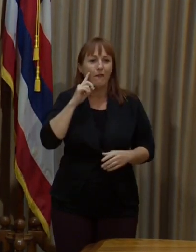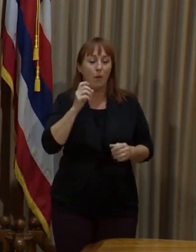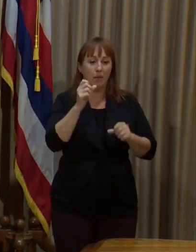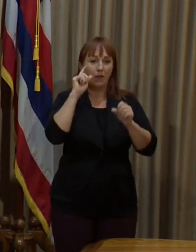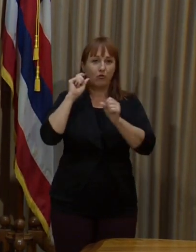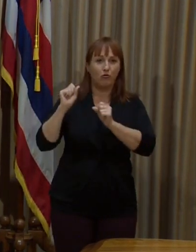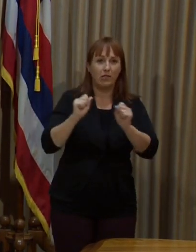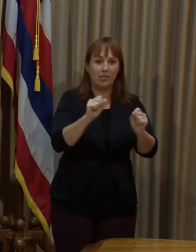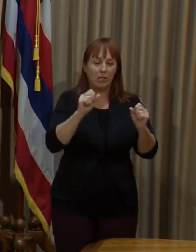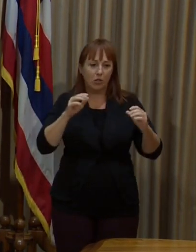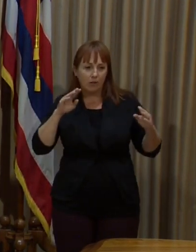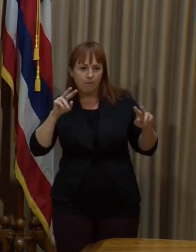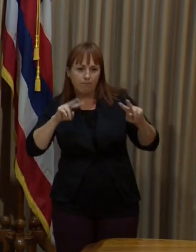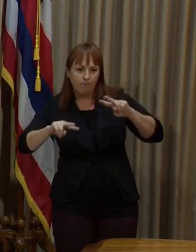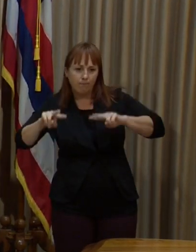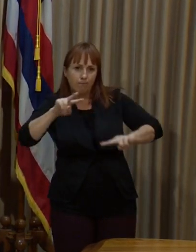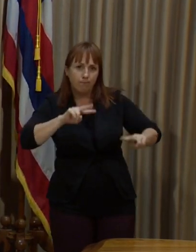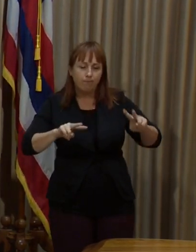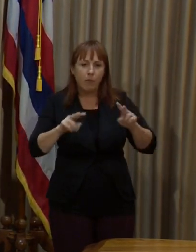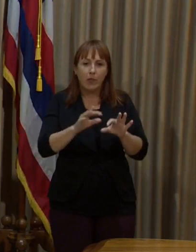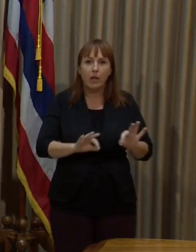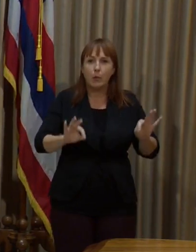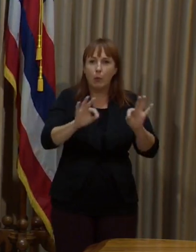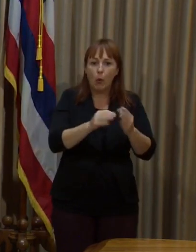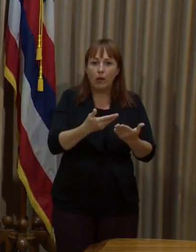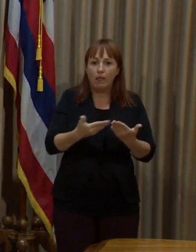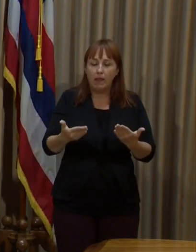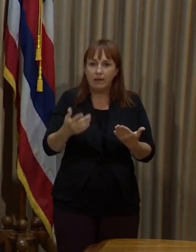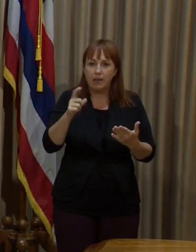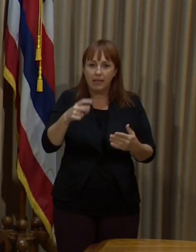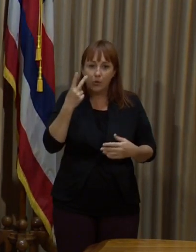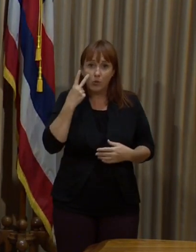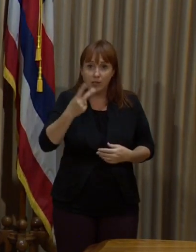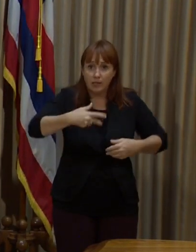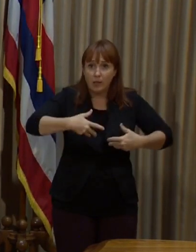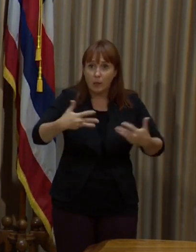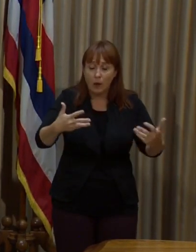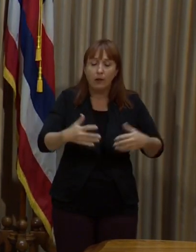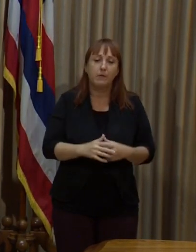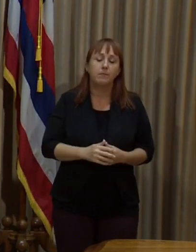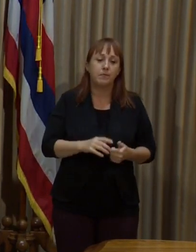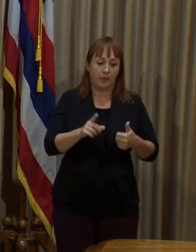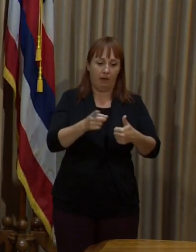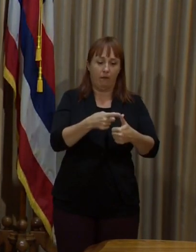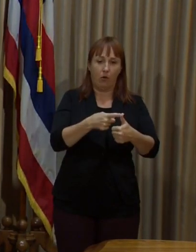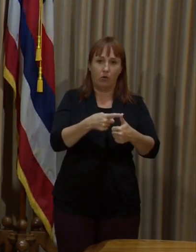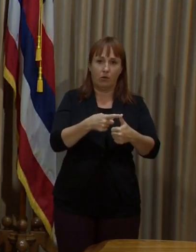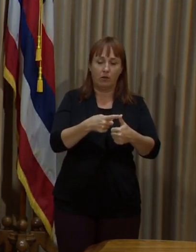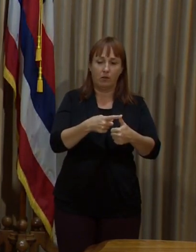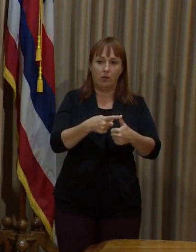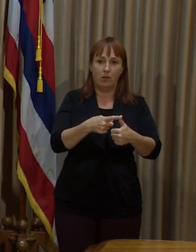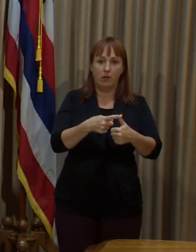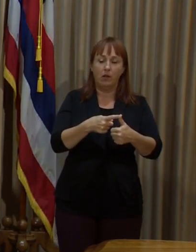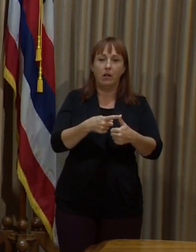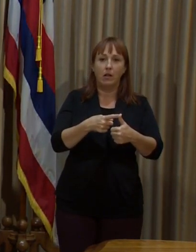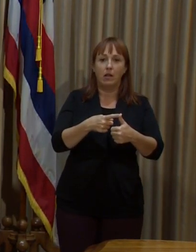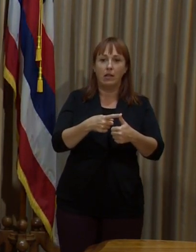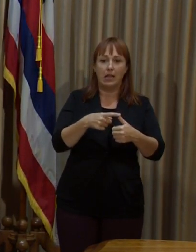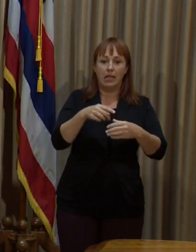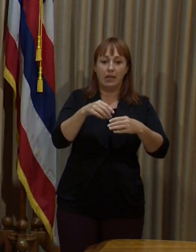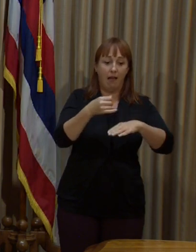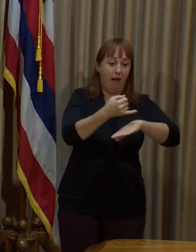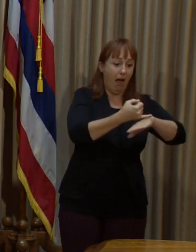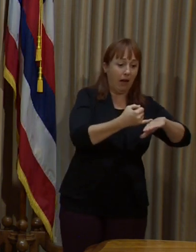standpoint, the important things I would say are that, number one, our first program for inter